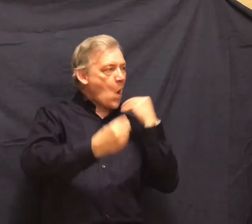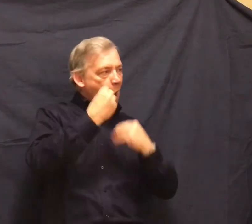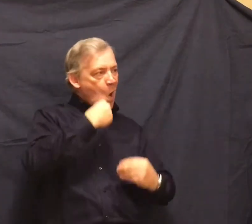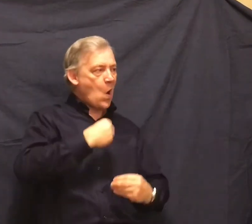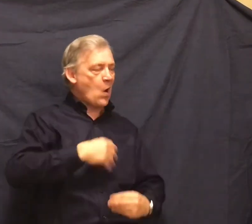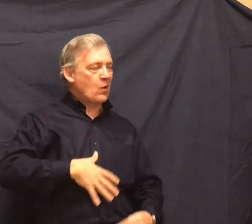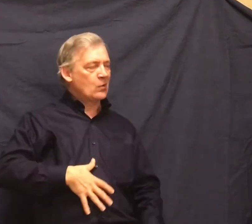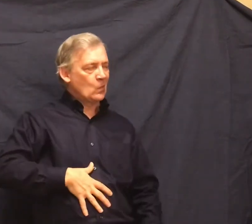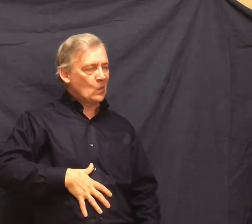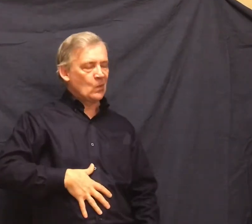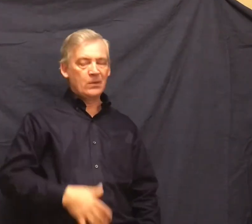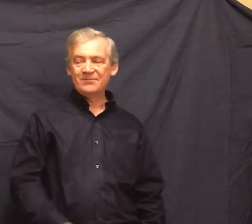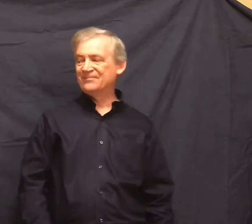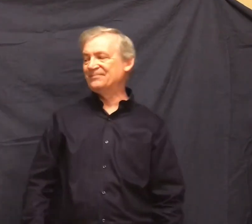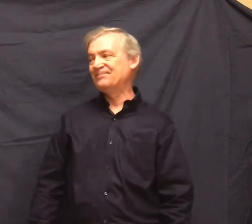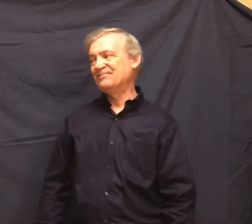Lenny said, I like beans with ketchup.